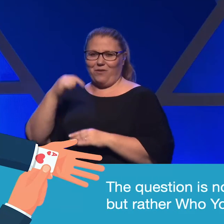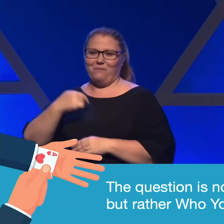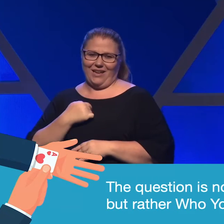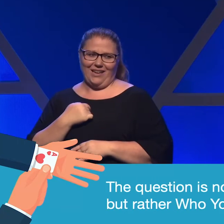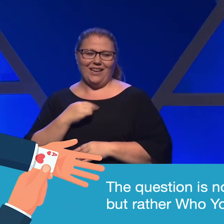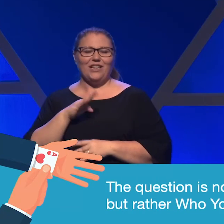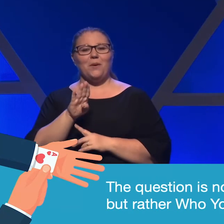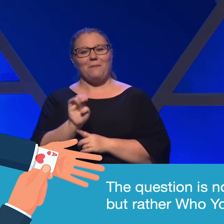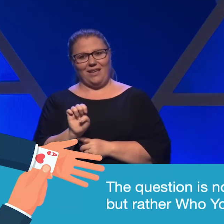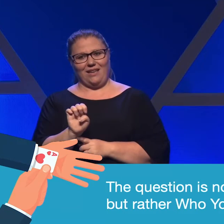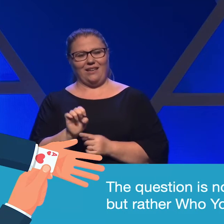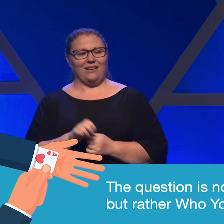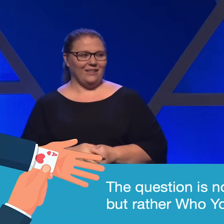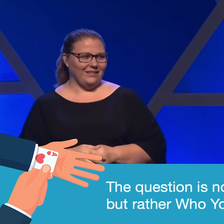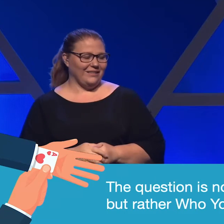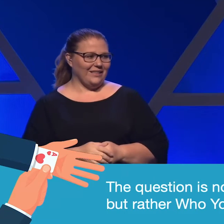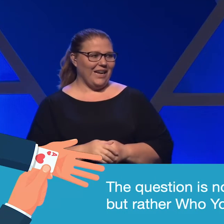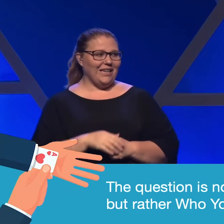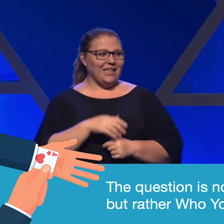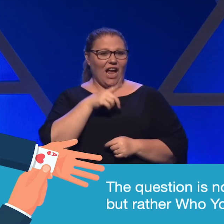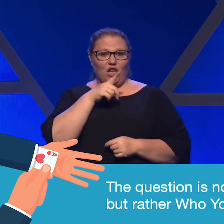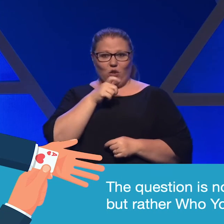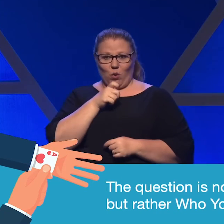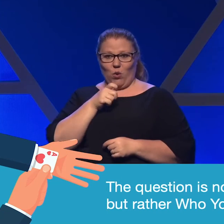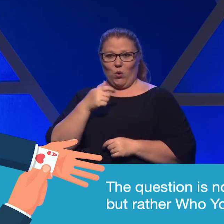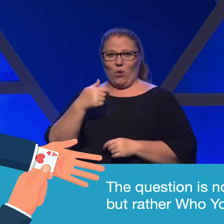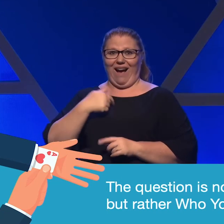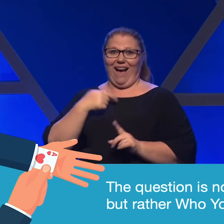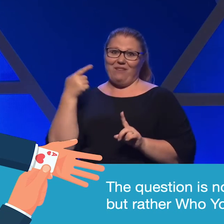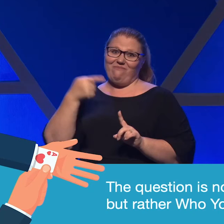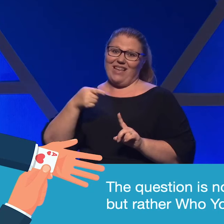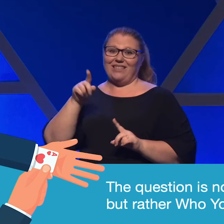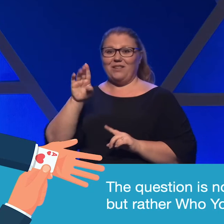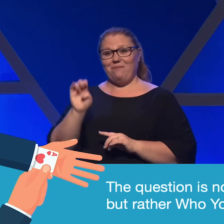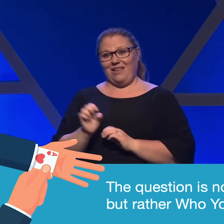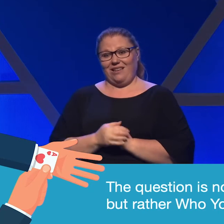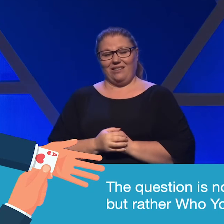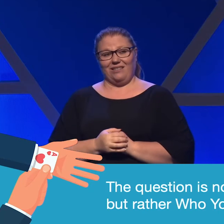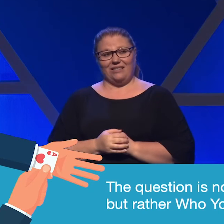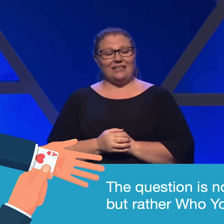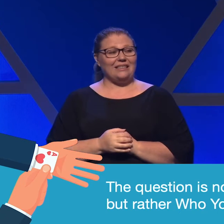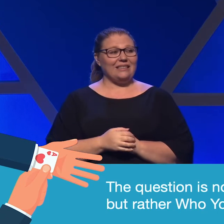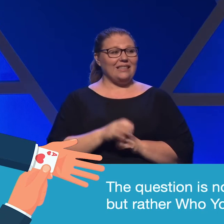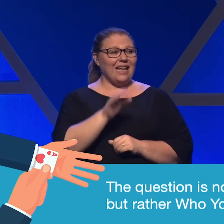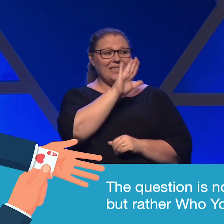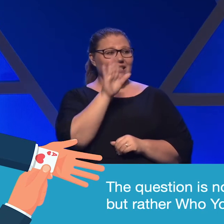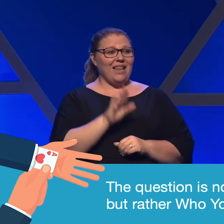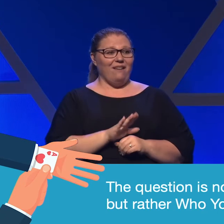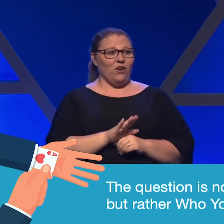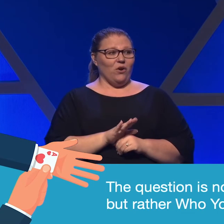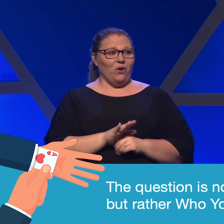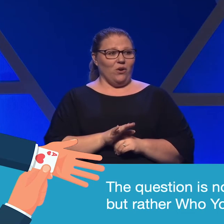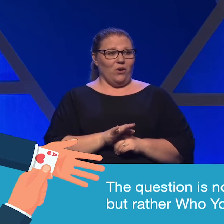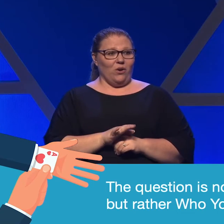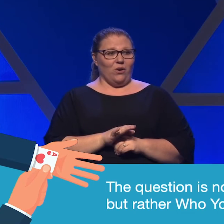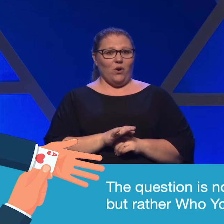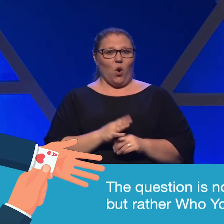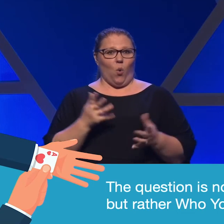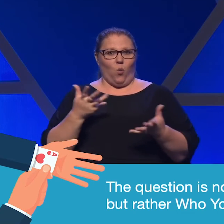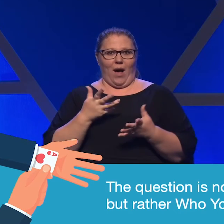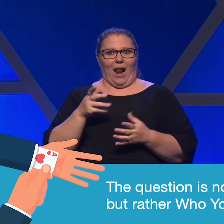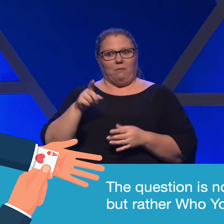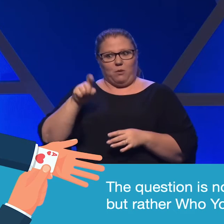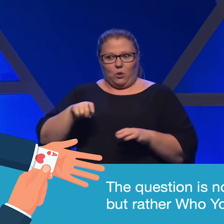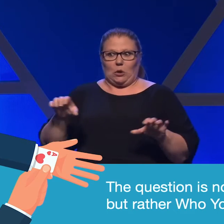to be. It's who I'm meant to be. It's never who I'm meant to do, all the